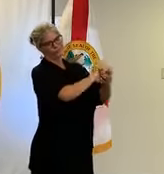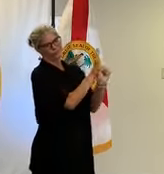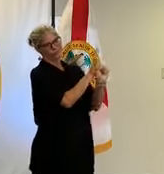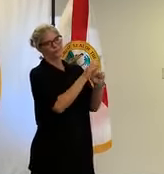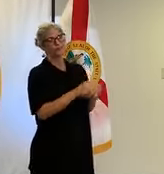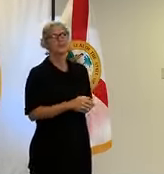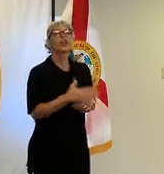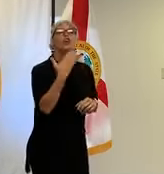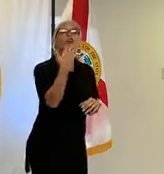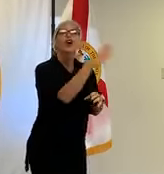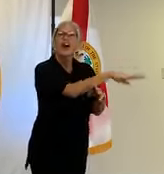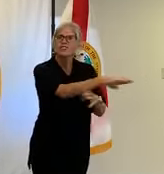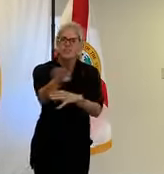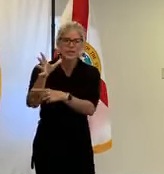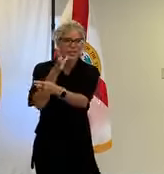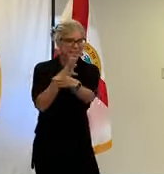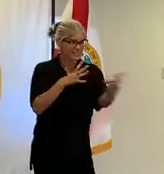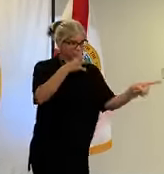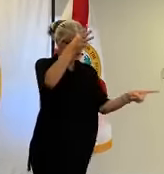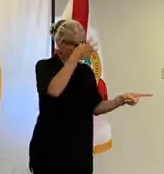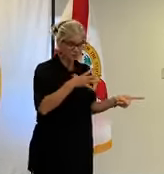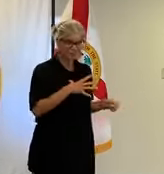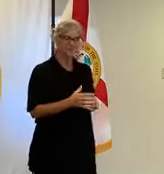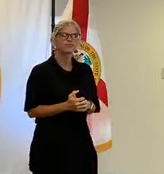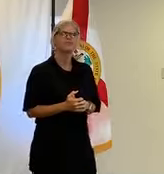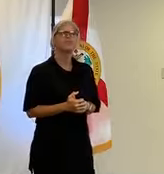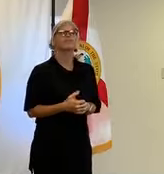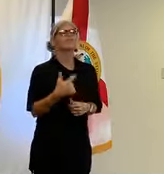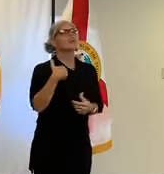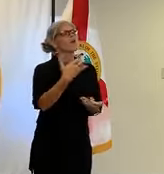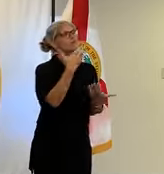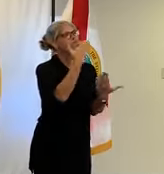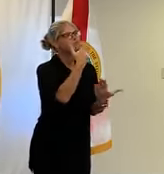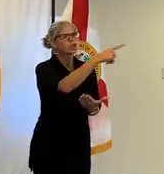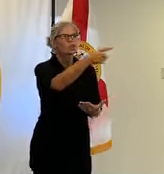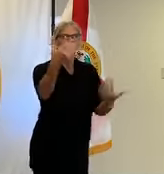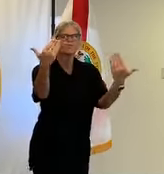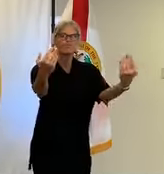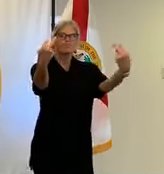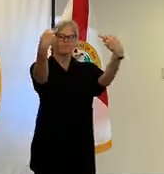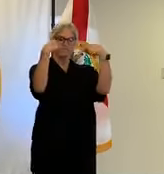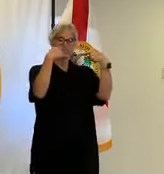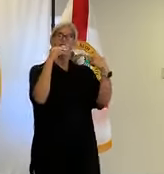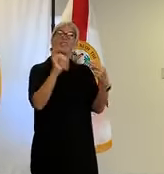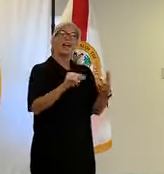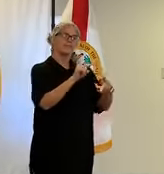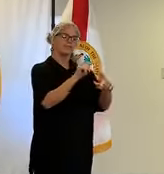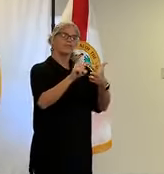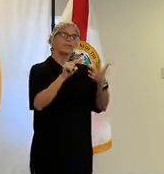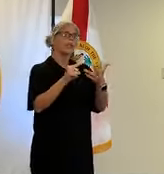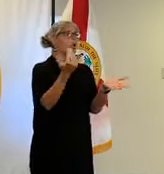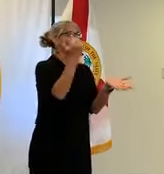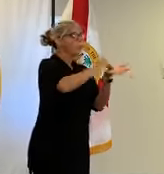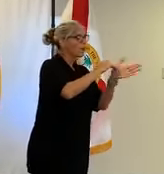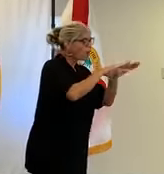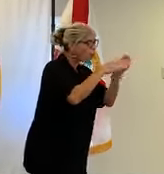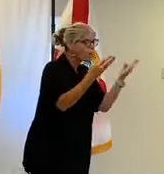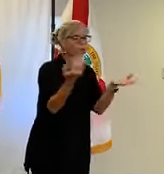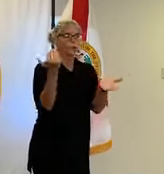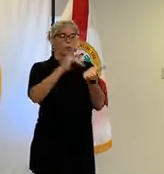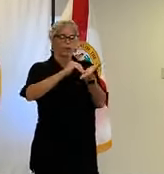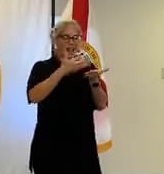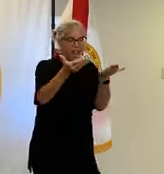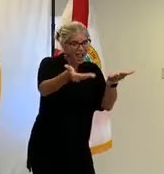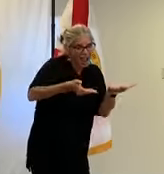i want to thank everyone for doing their part to reopen rehire and reunite clay county also a special thanks